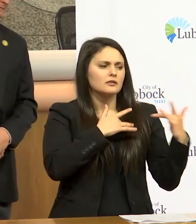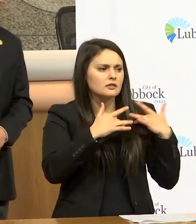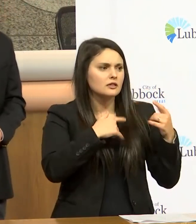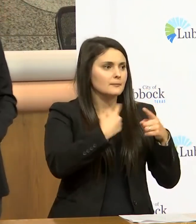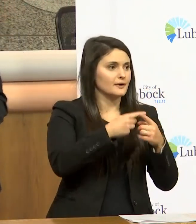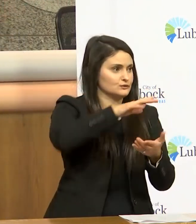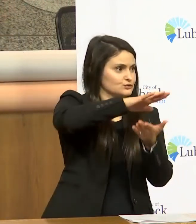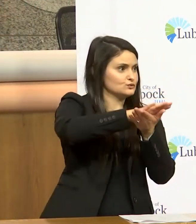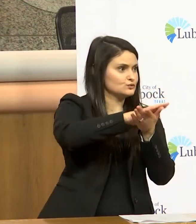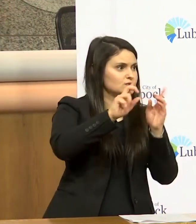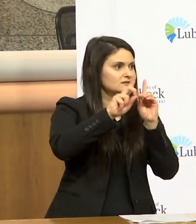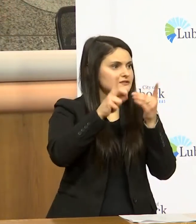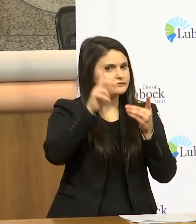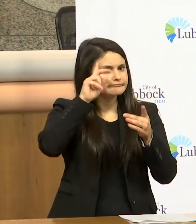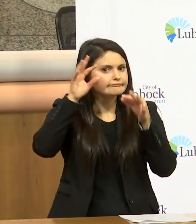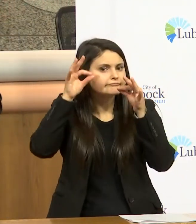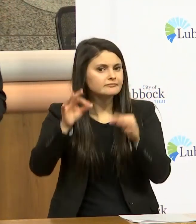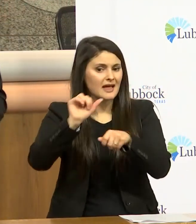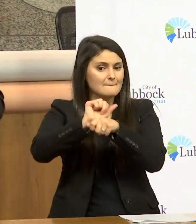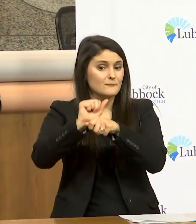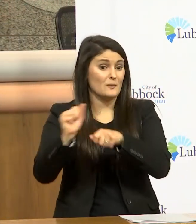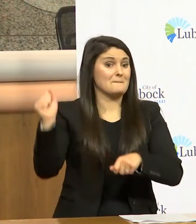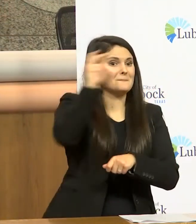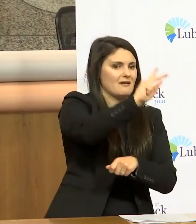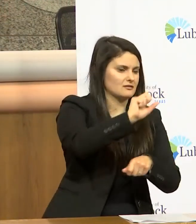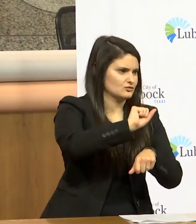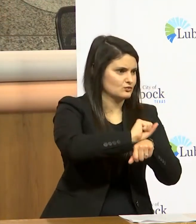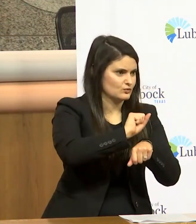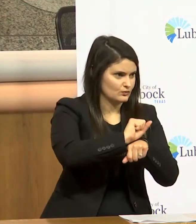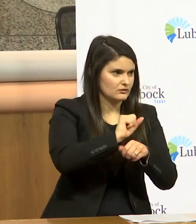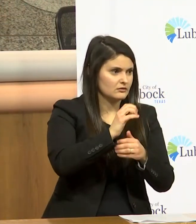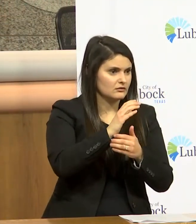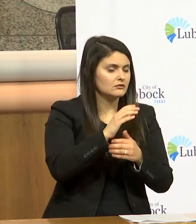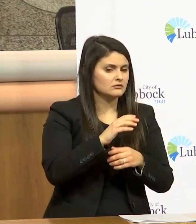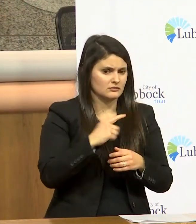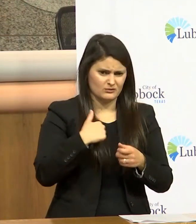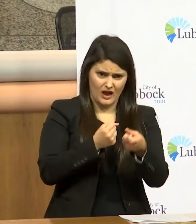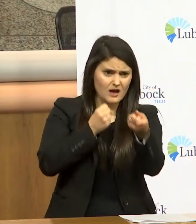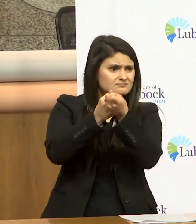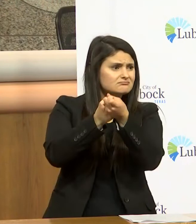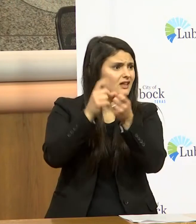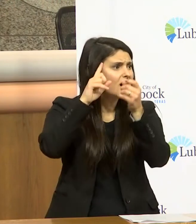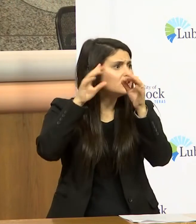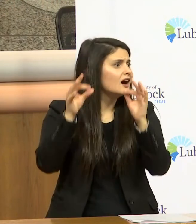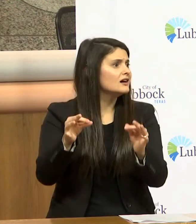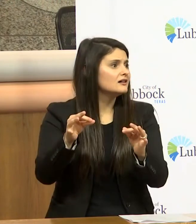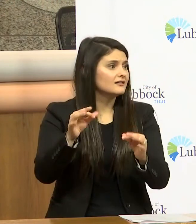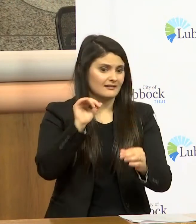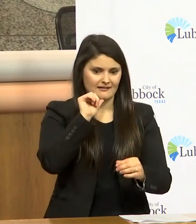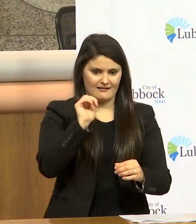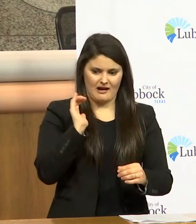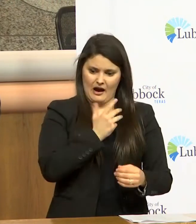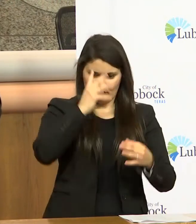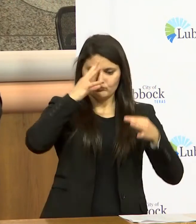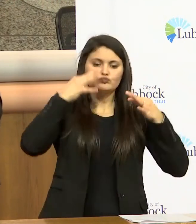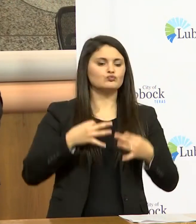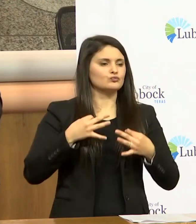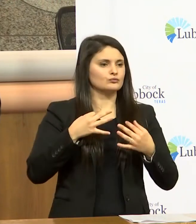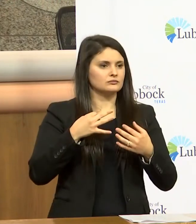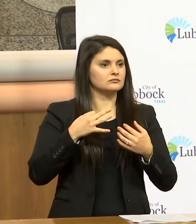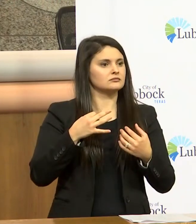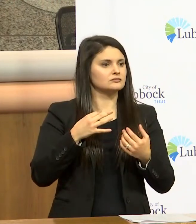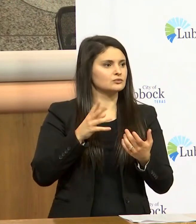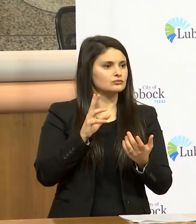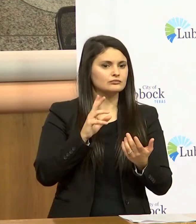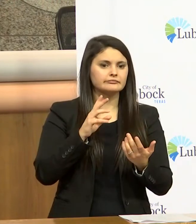the school district's decision to have employees come back to work we fully support that decision that's not our decision it does no good to call the